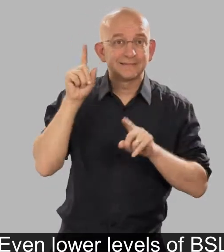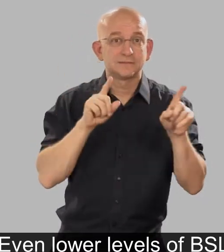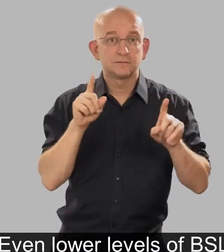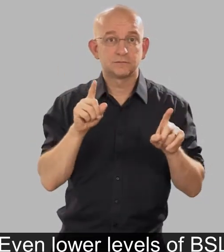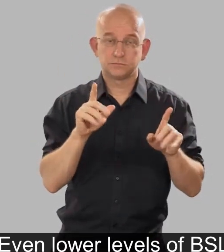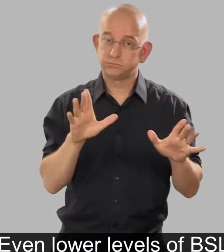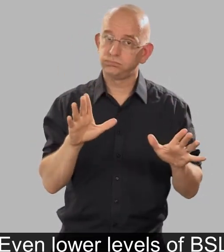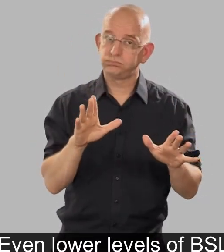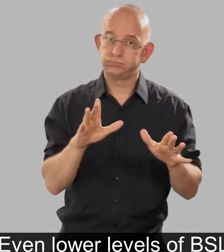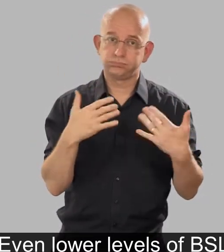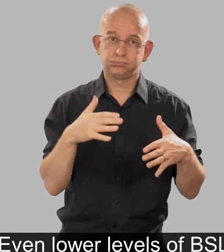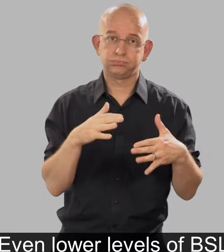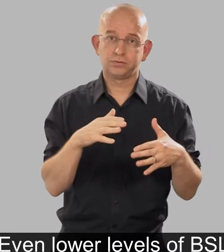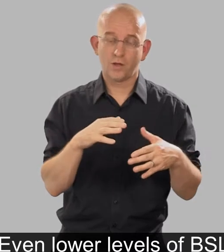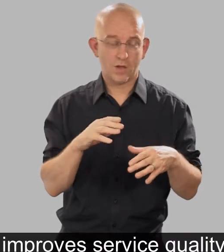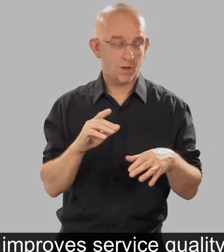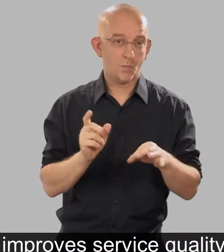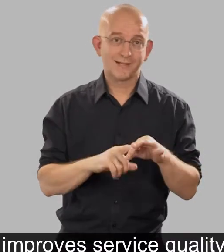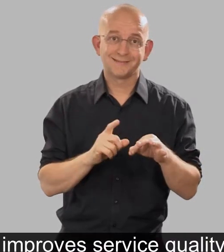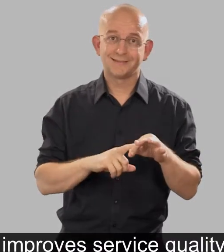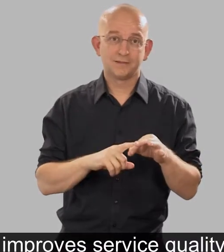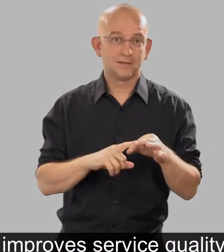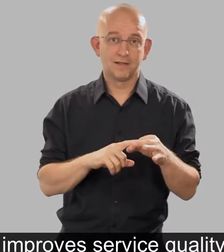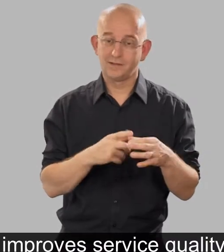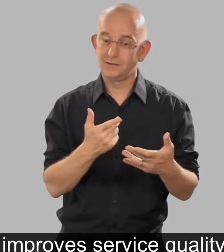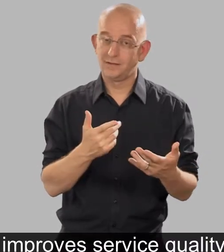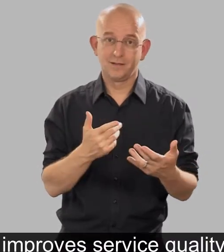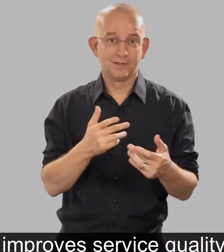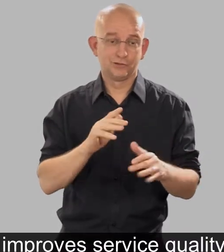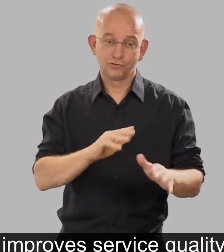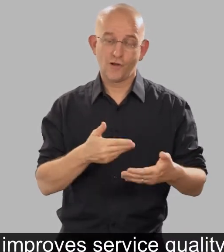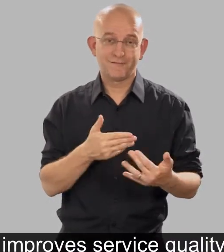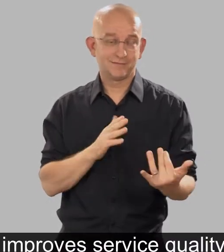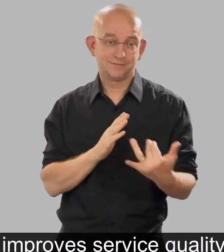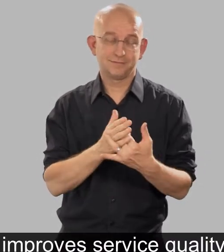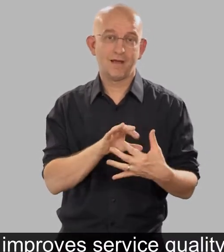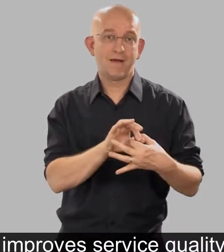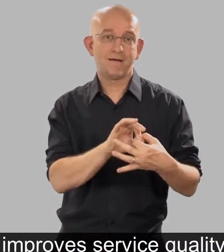frontline staff improve service quality and accessibility.